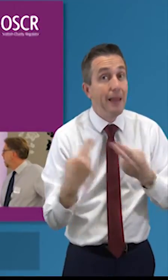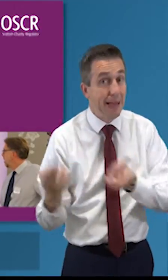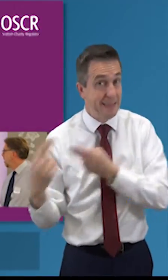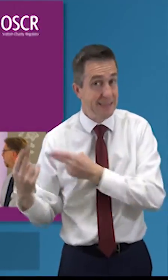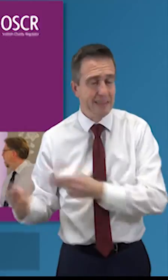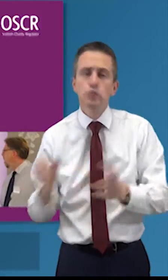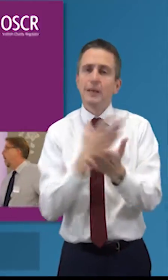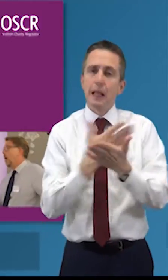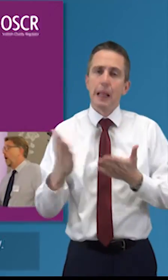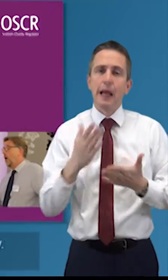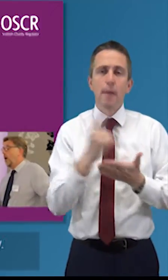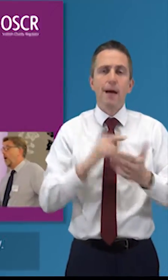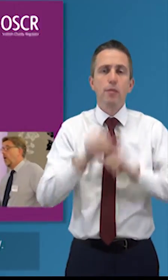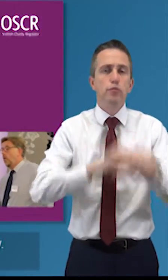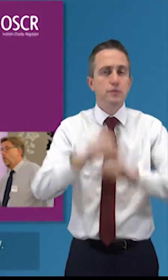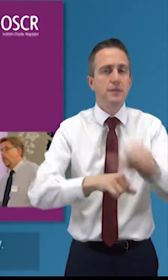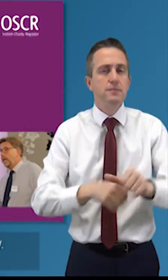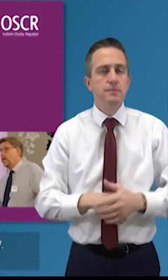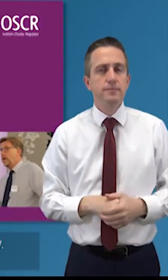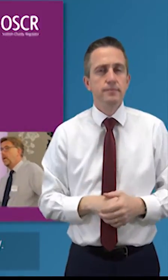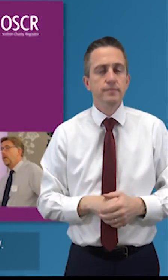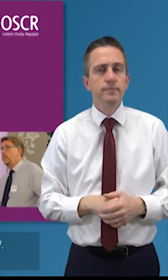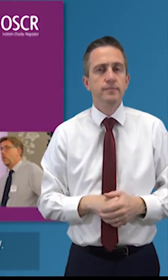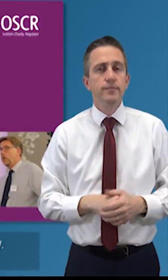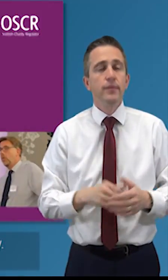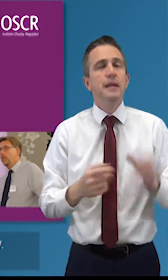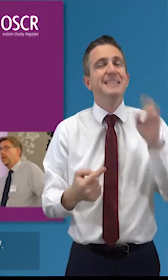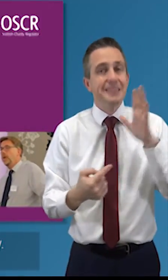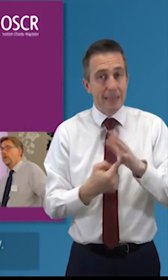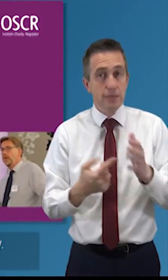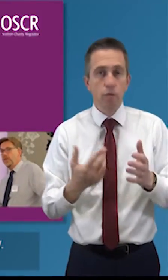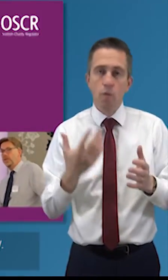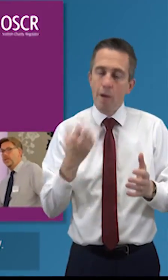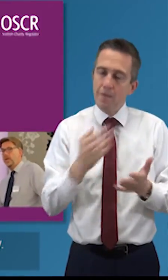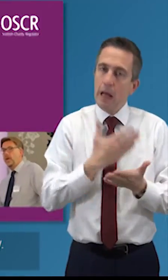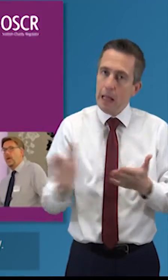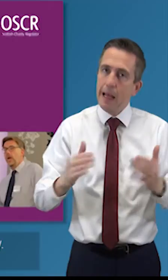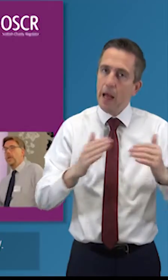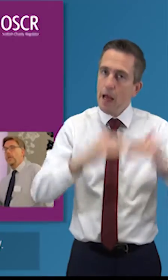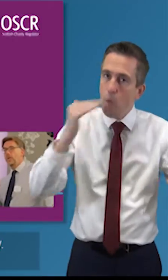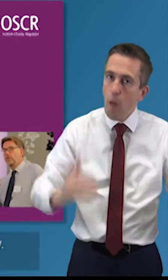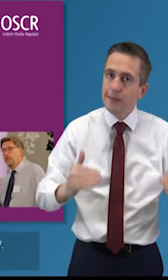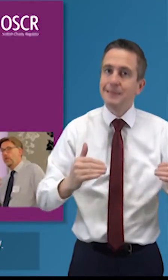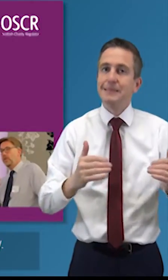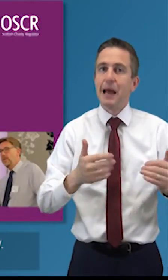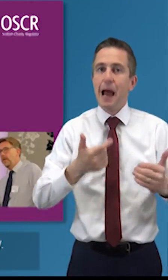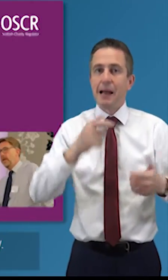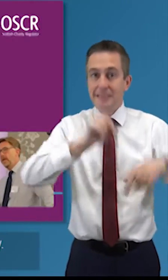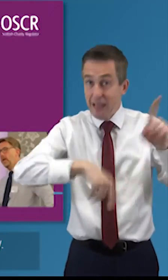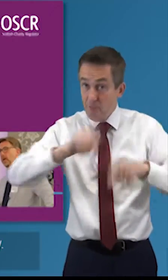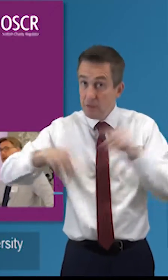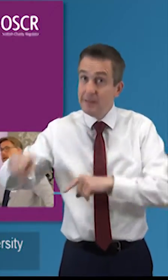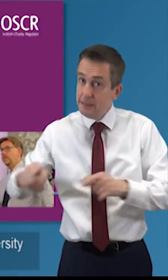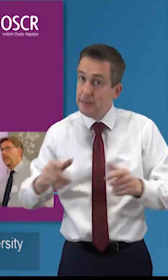delegating one key thing promote equality and diversity make sure that people are treated